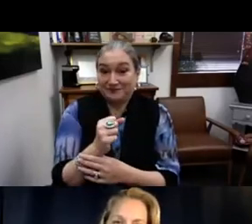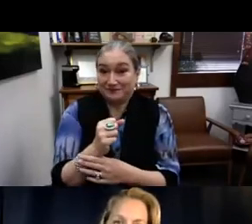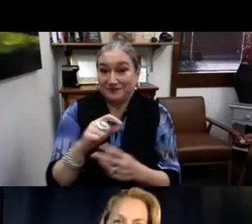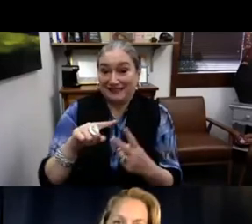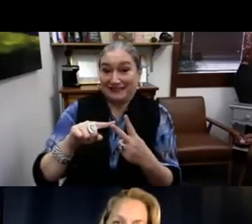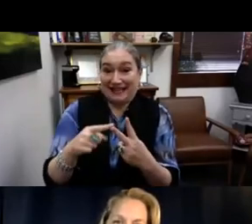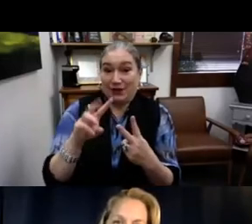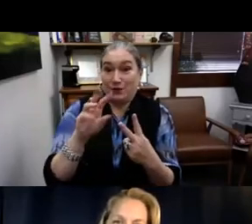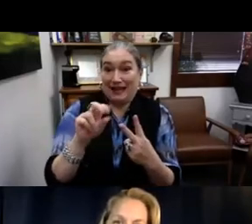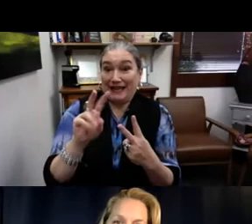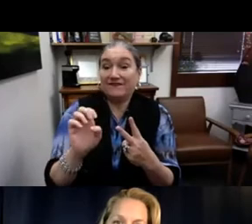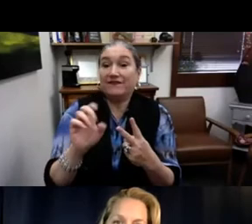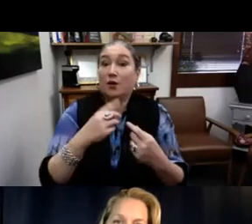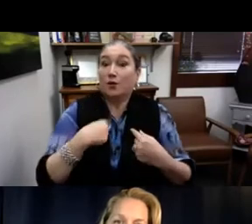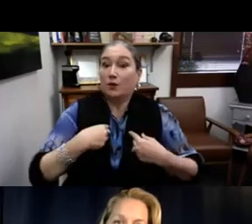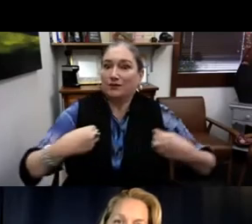aside off to the side.